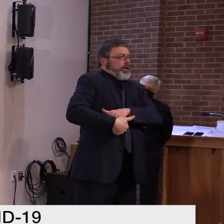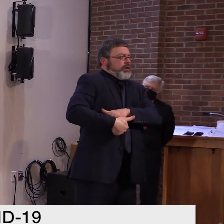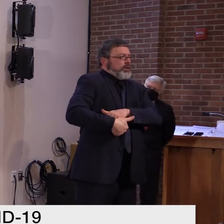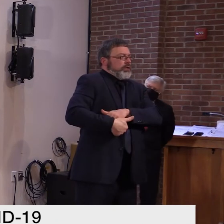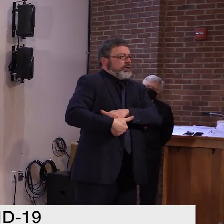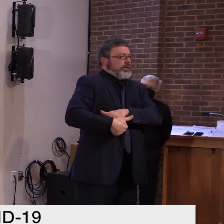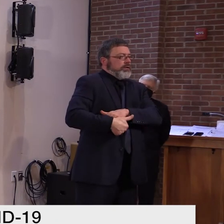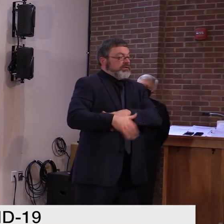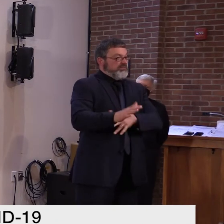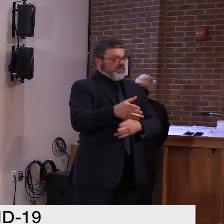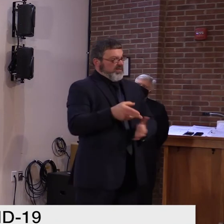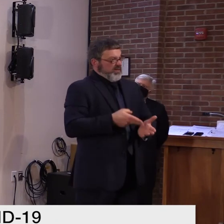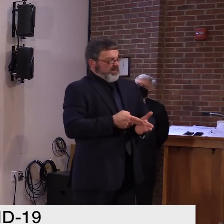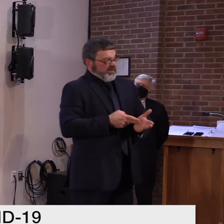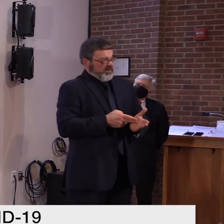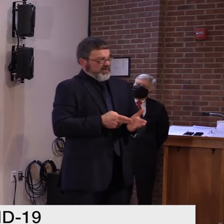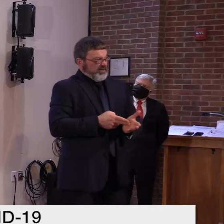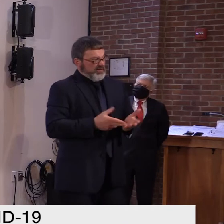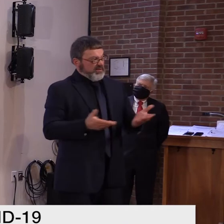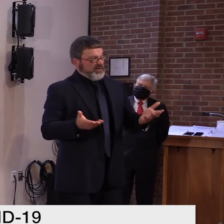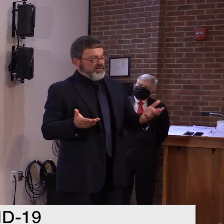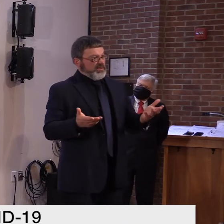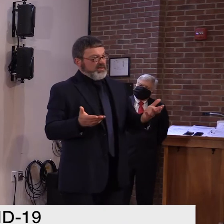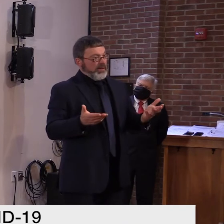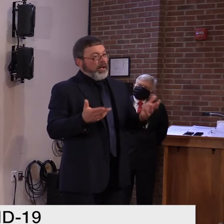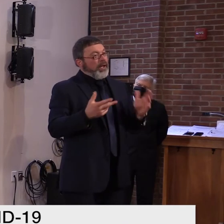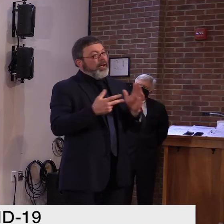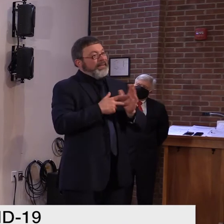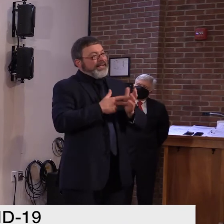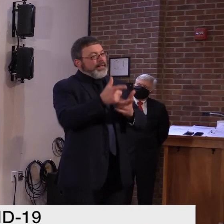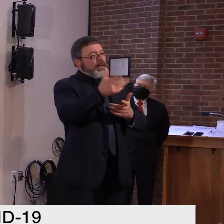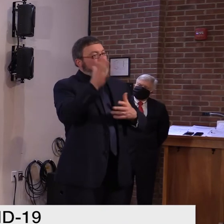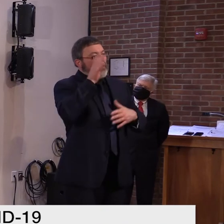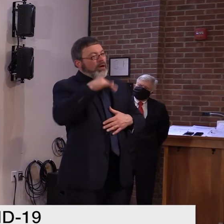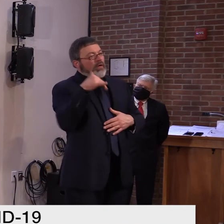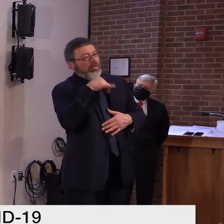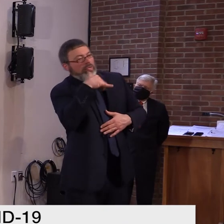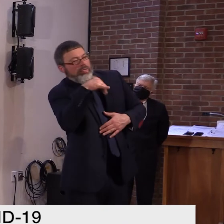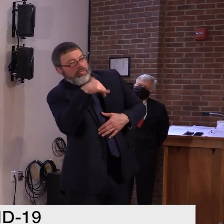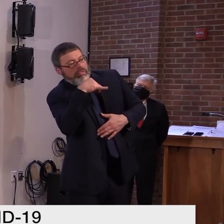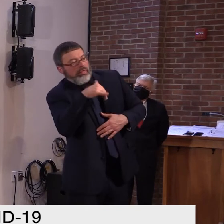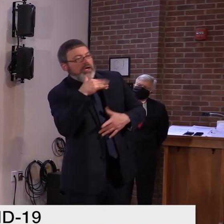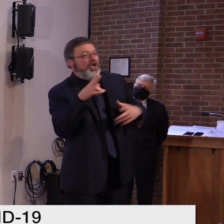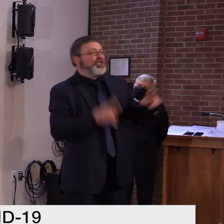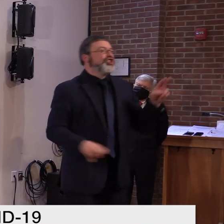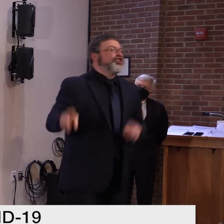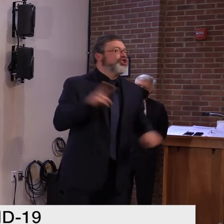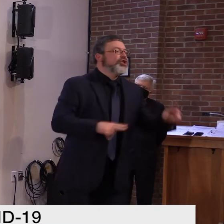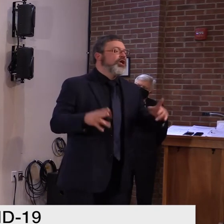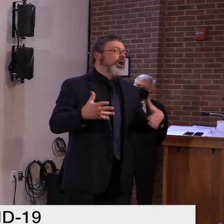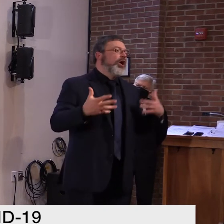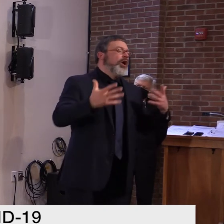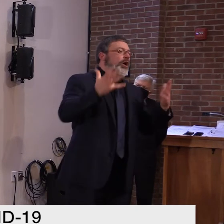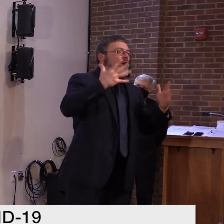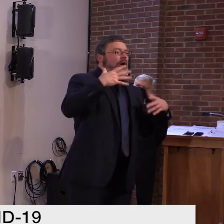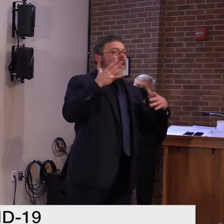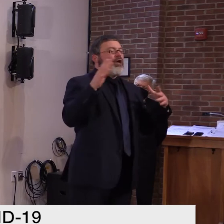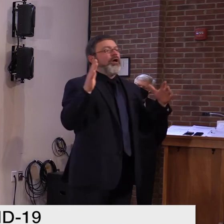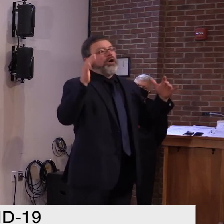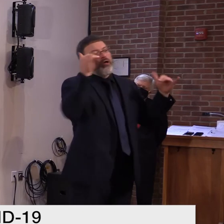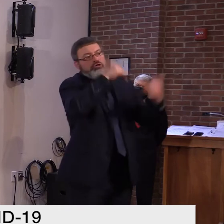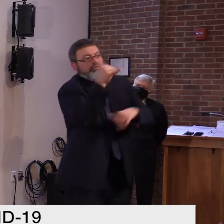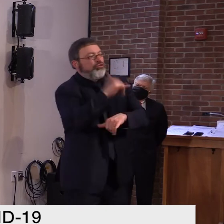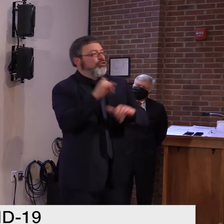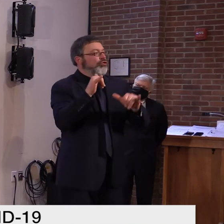might partake in having a few more drinks, uh, and the louder it gets and, and the more people are there. So we're just